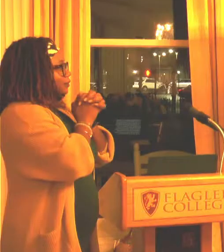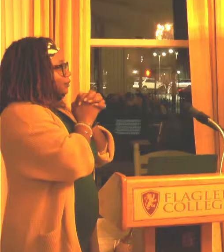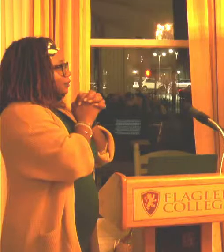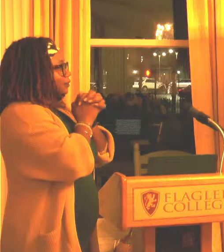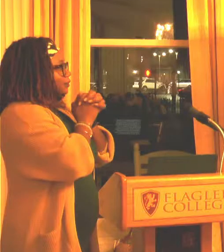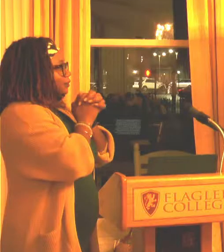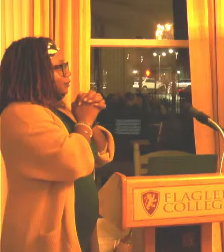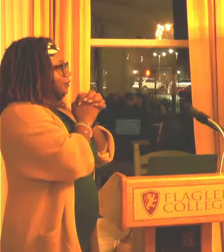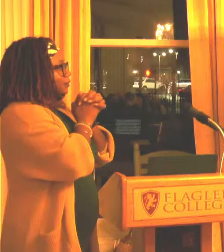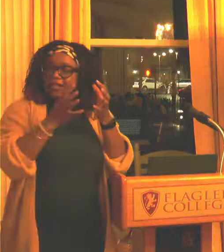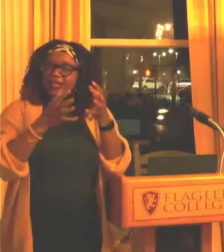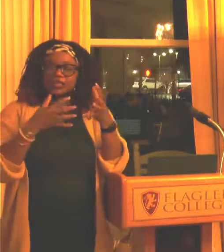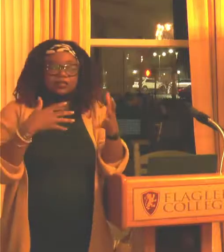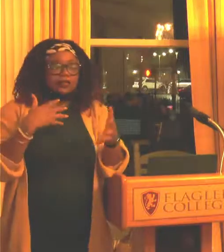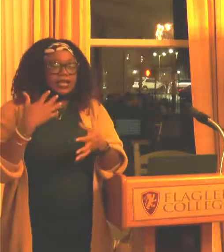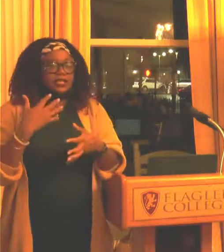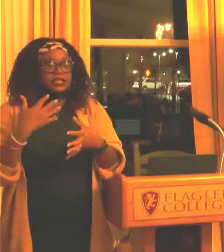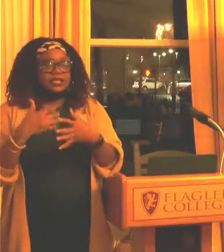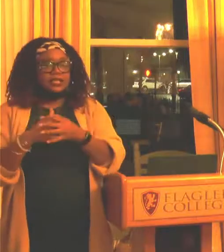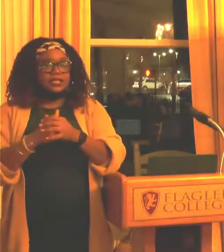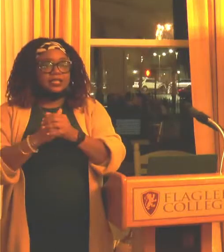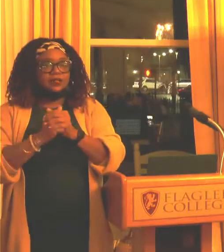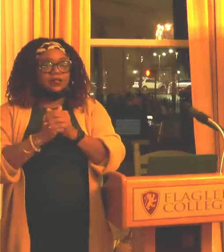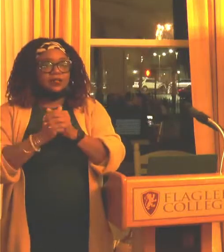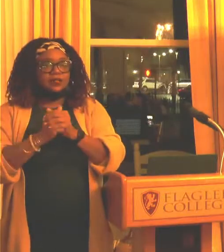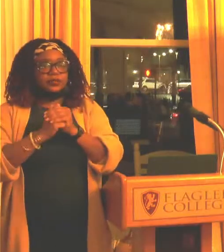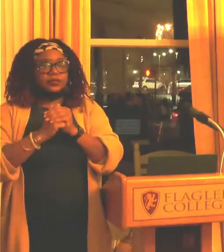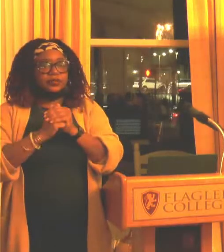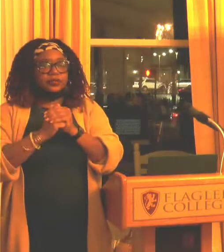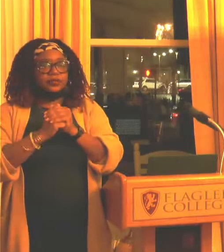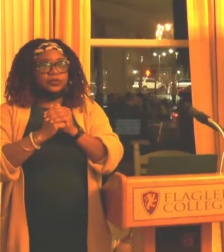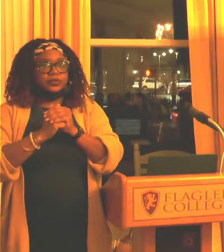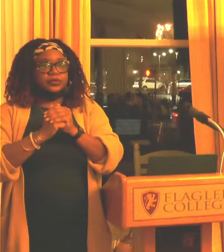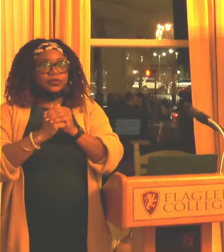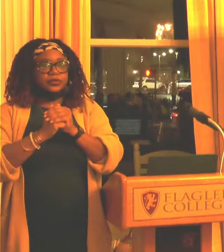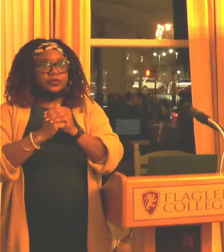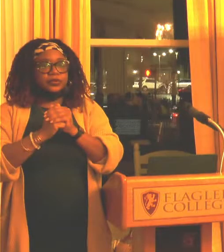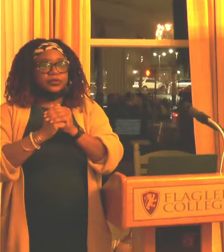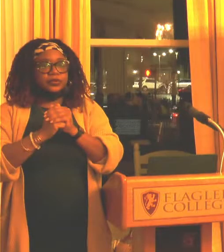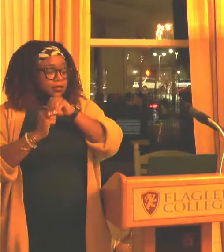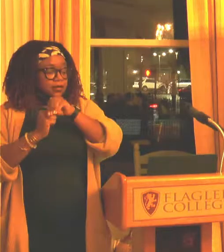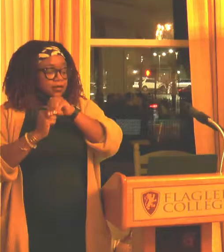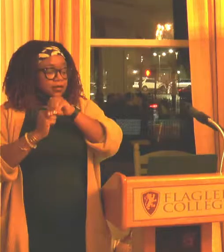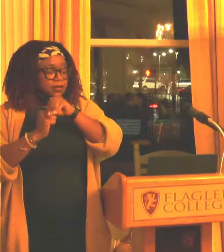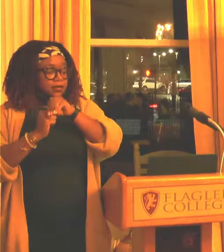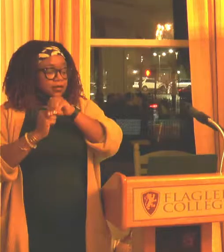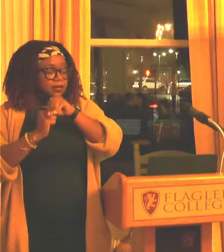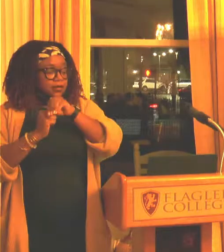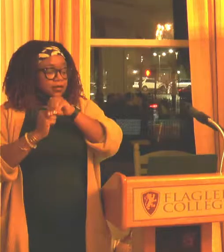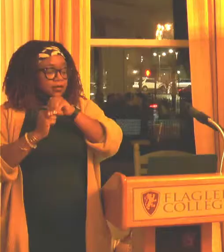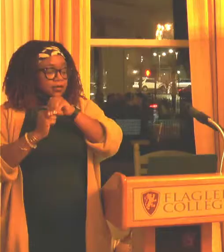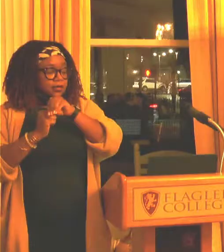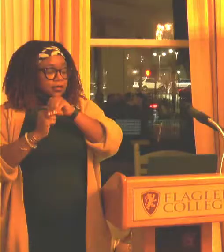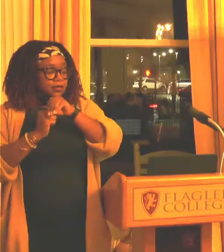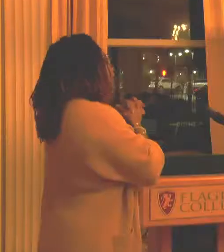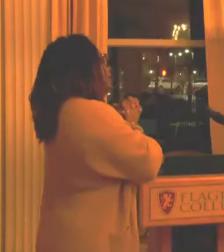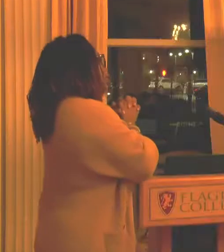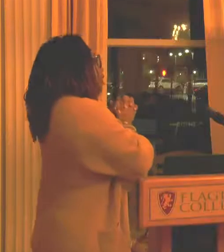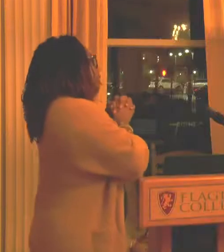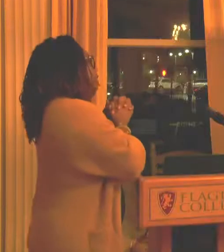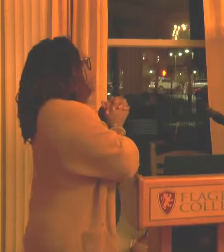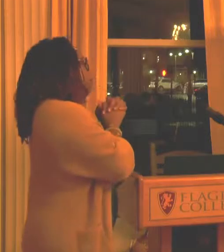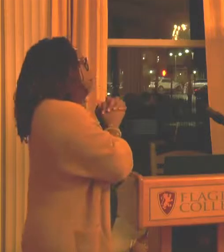those who don't know, sorry. Adultification is when you treat, particularly, a black girl.